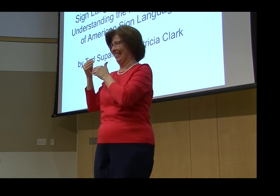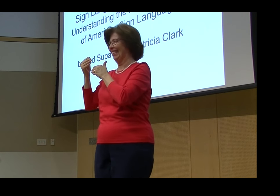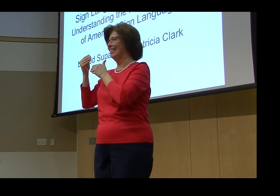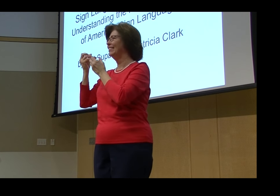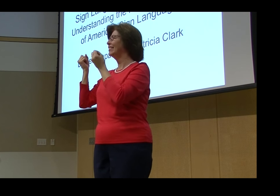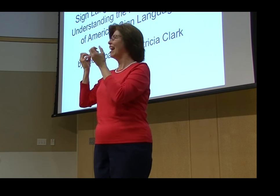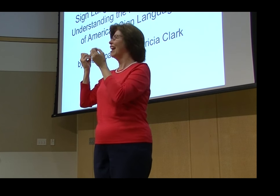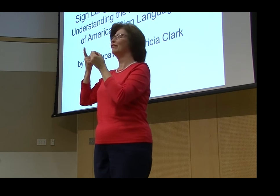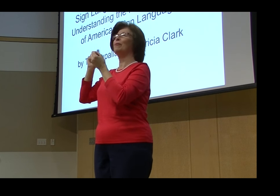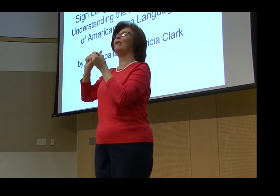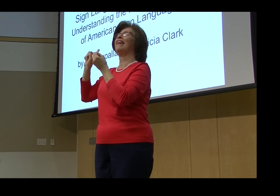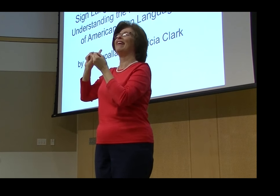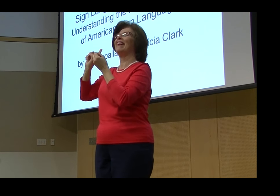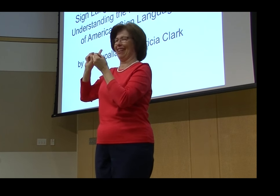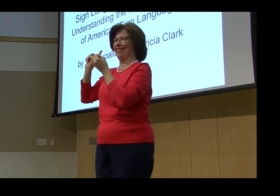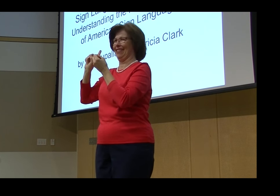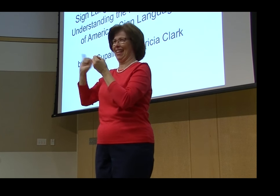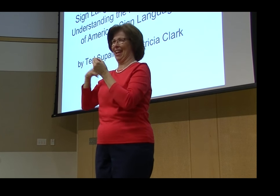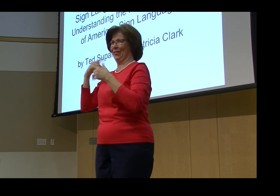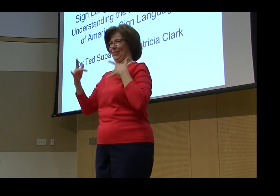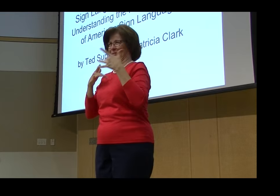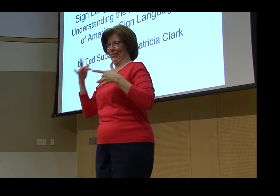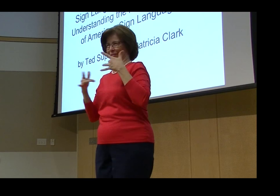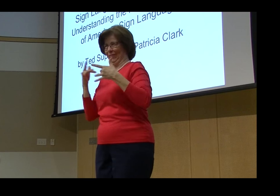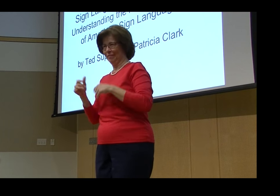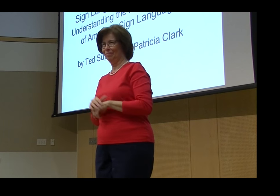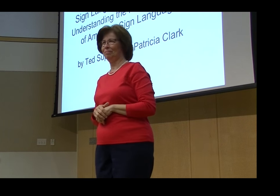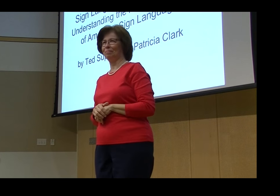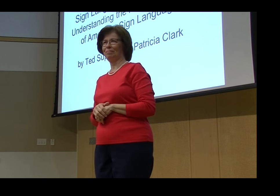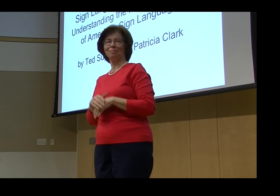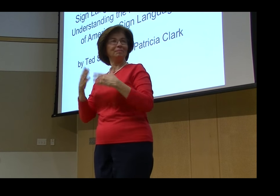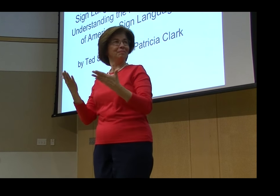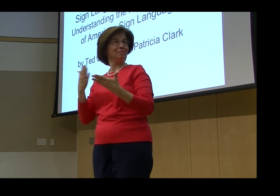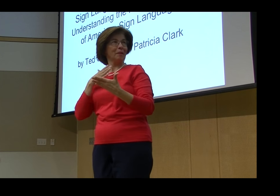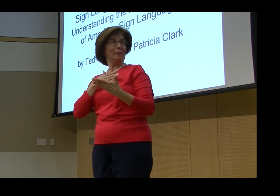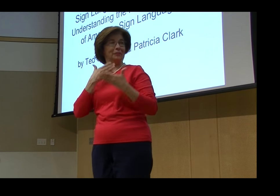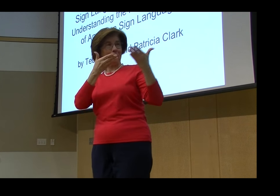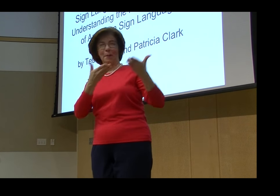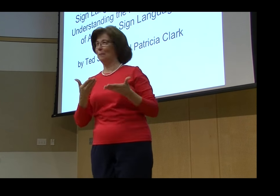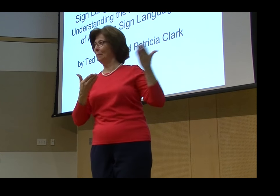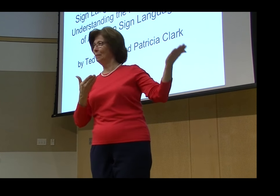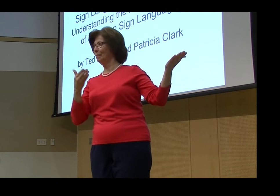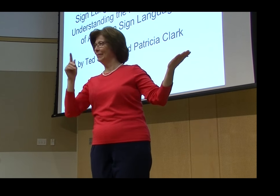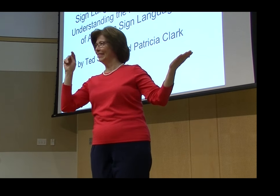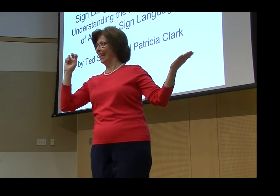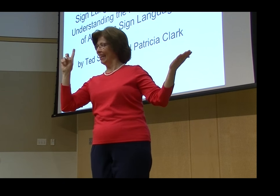the roots of American sign language, uncovering where our signs have descended from. So I'm very, very